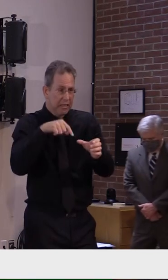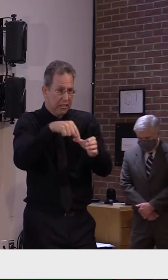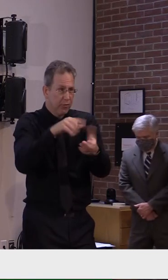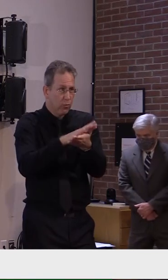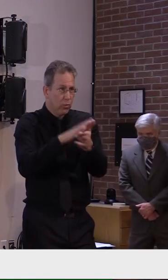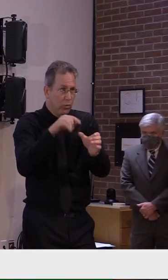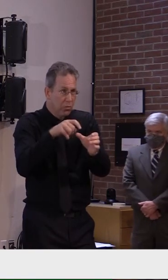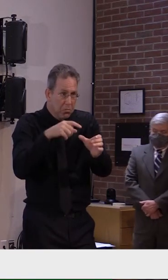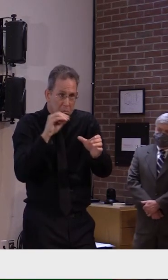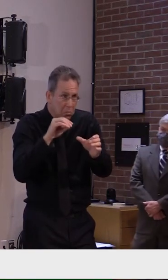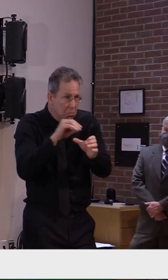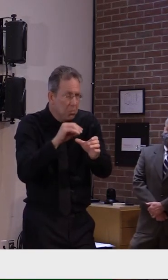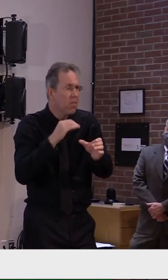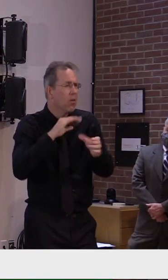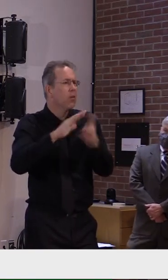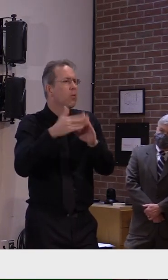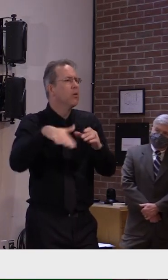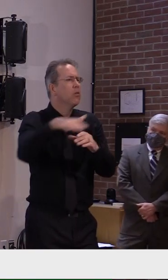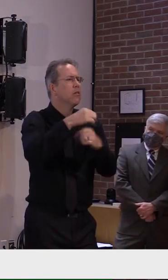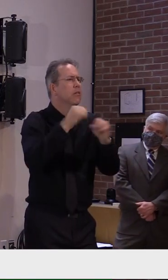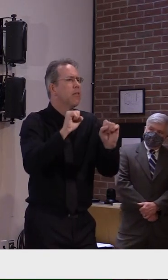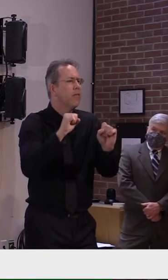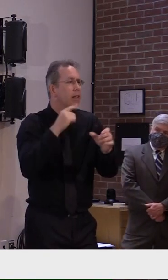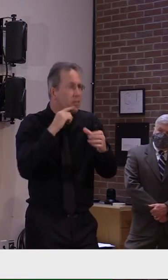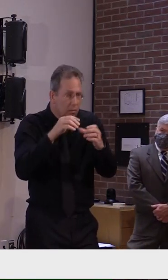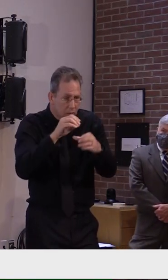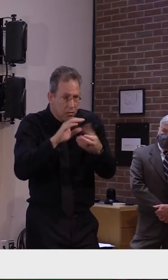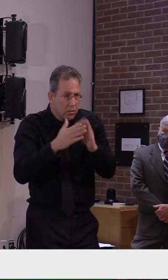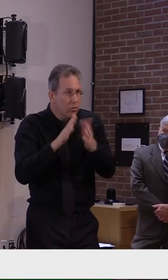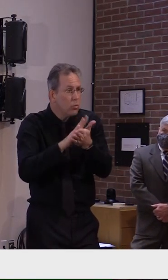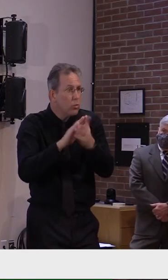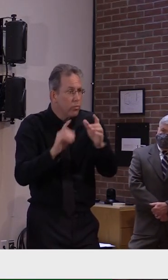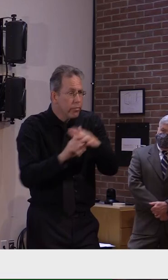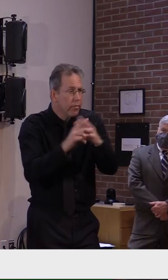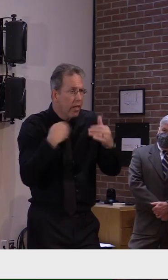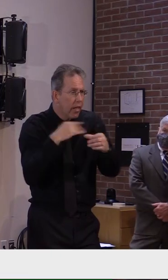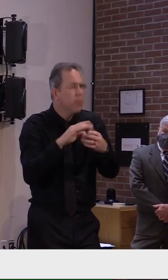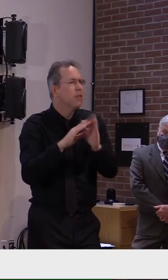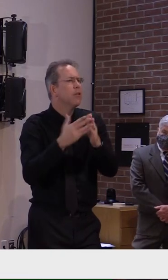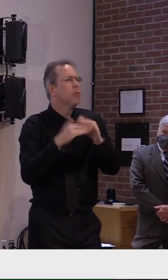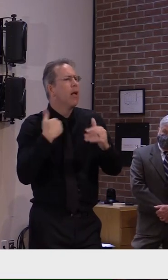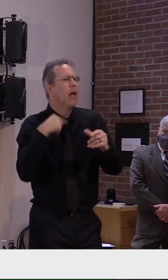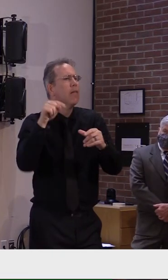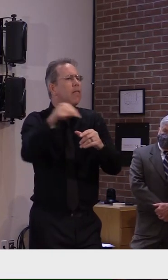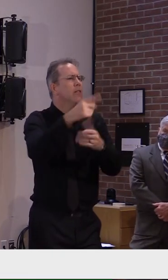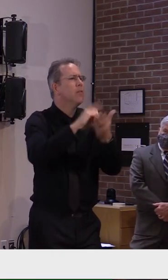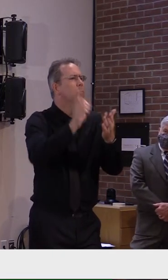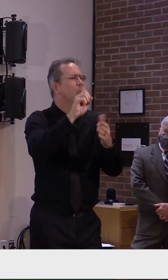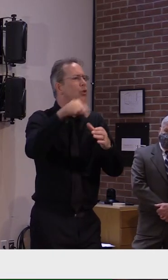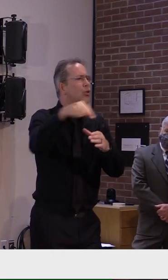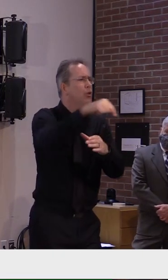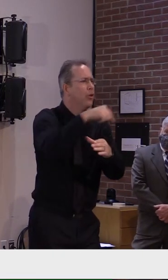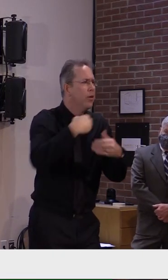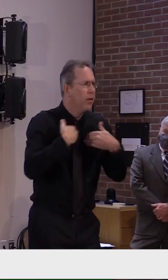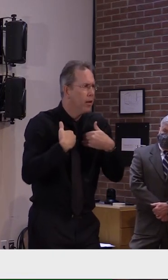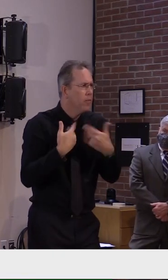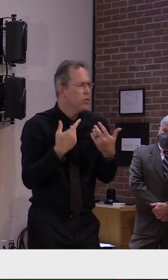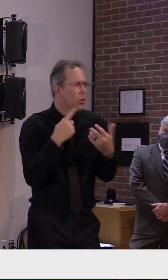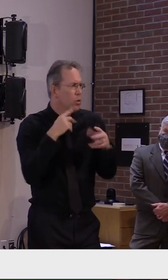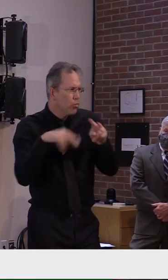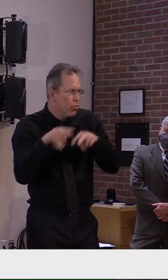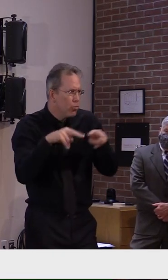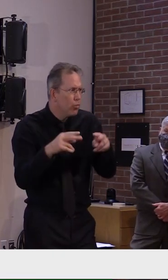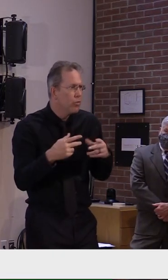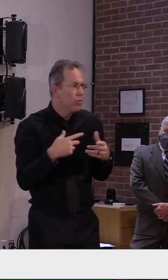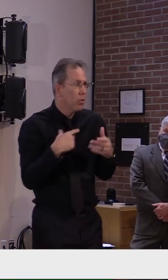nasty thing about this virus is that it is not always symptomatic right away. And people walk around with it, not knowing